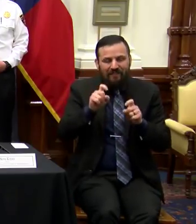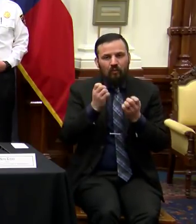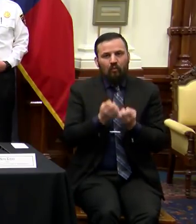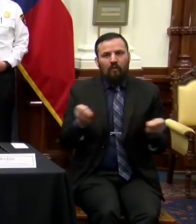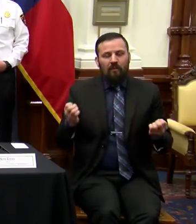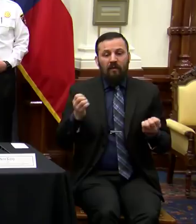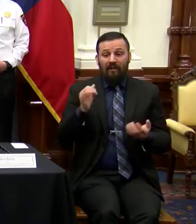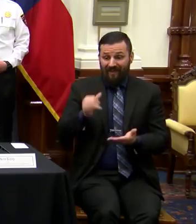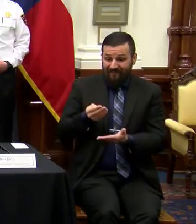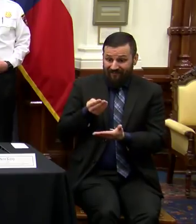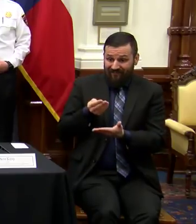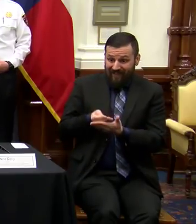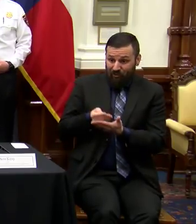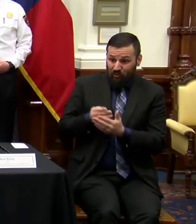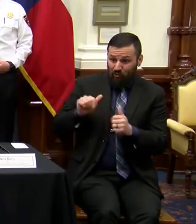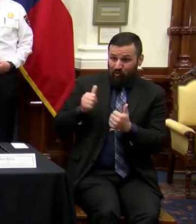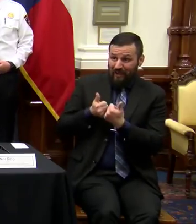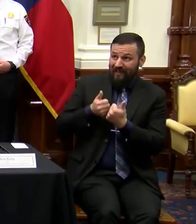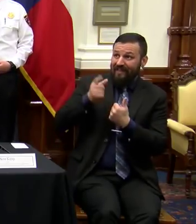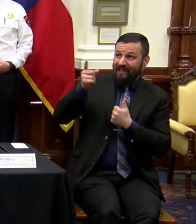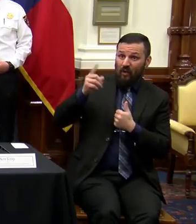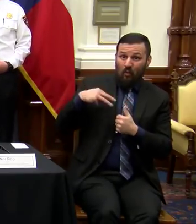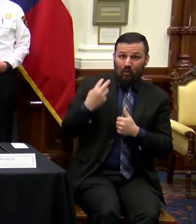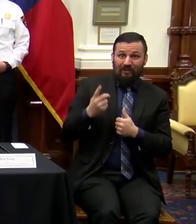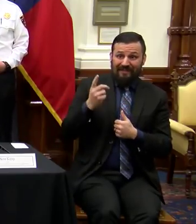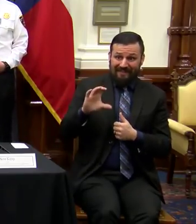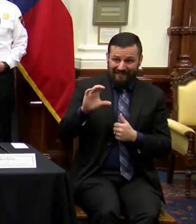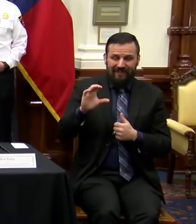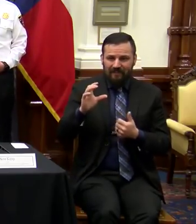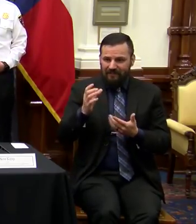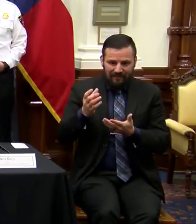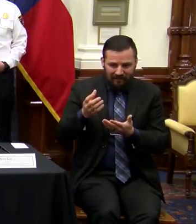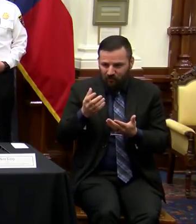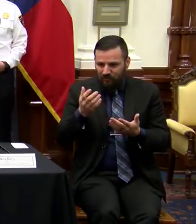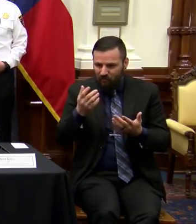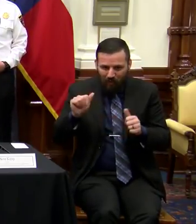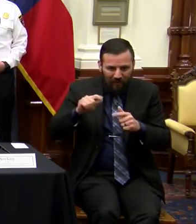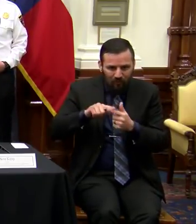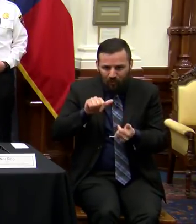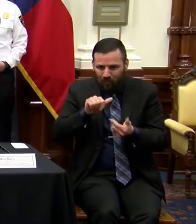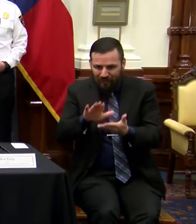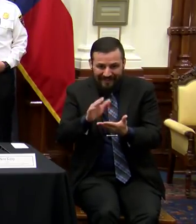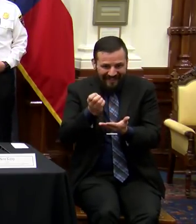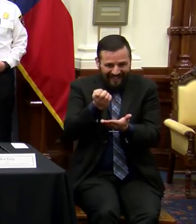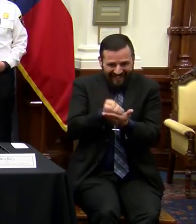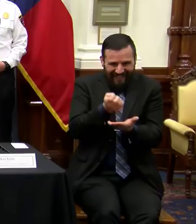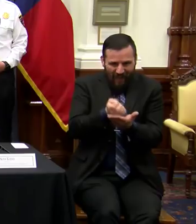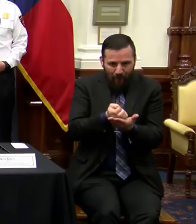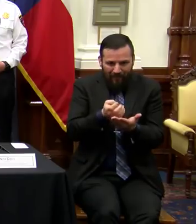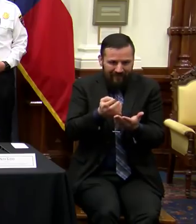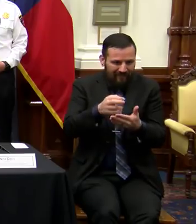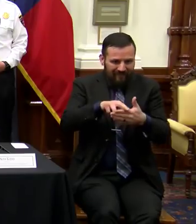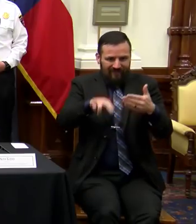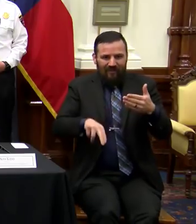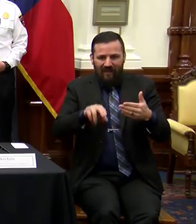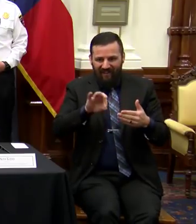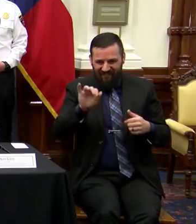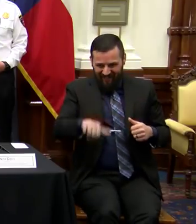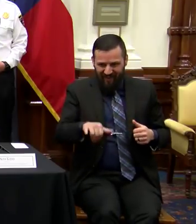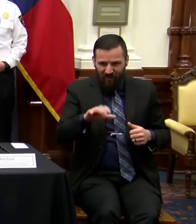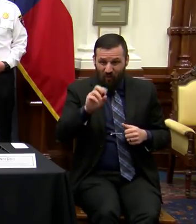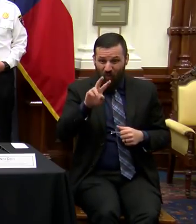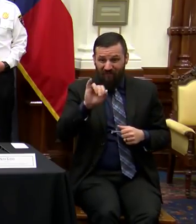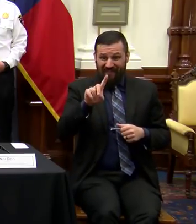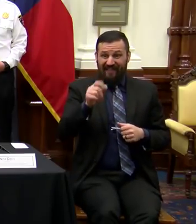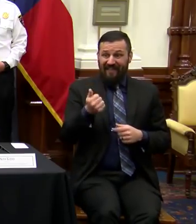challenges they are grappling with in Washington, D.C. to try to address the economic consequences of COVID-19 can